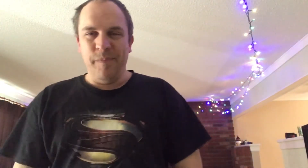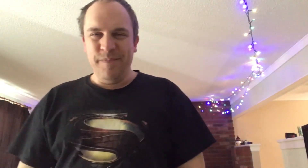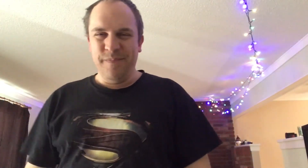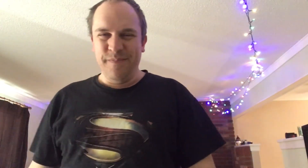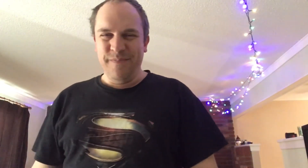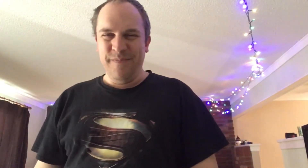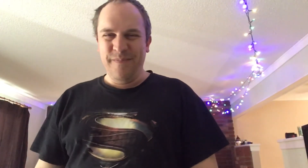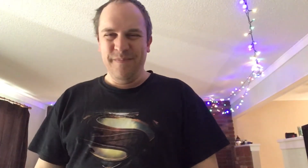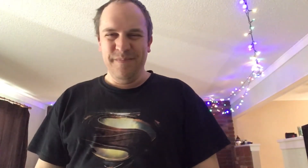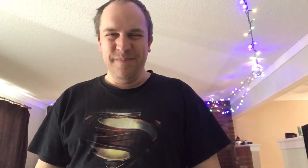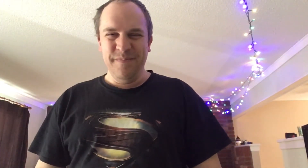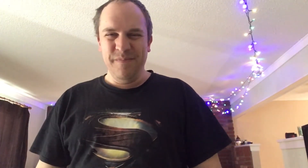you you you you you